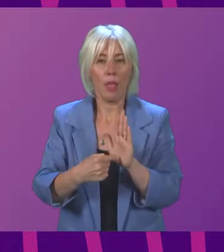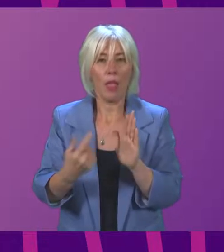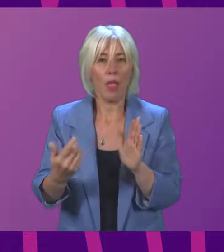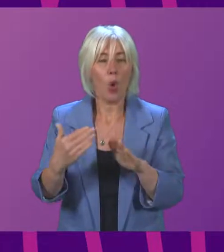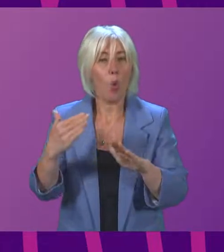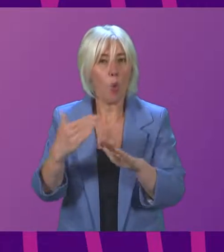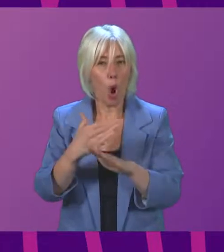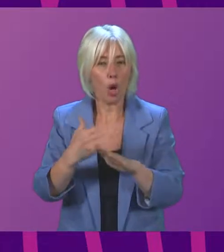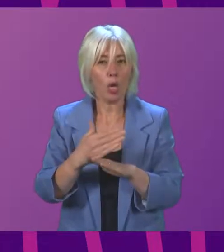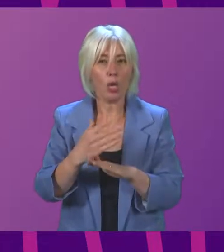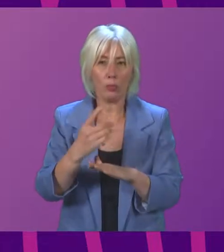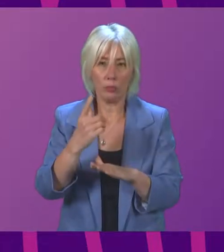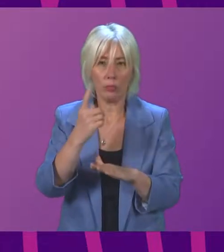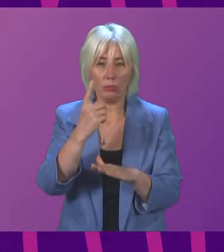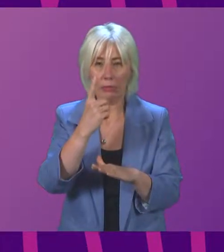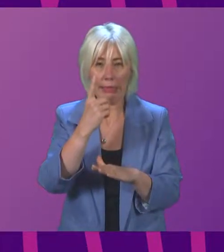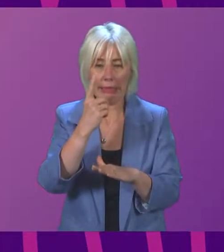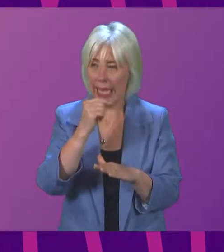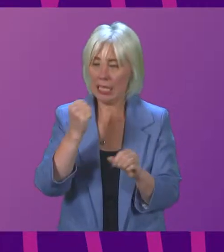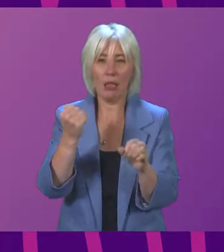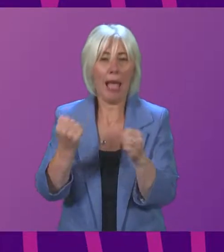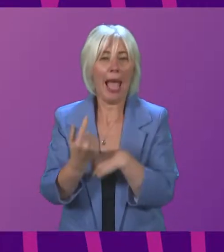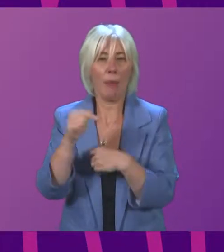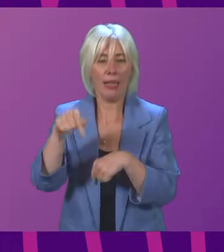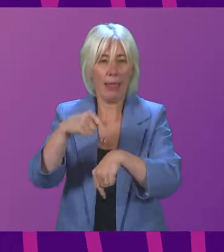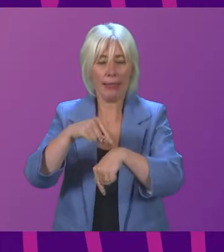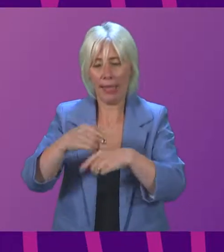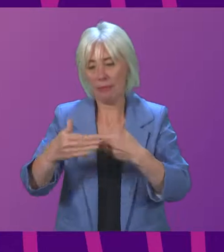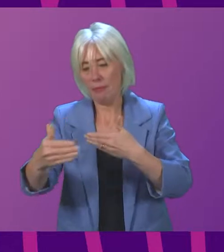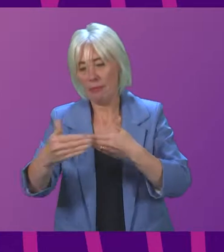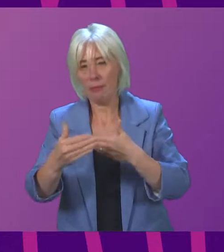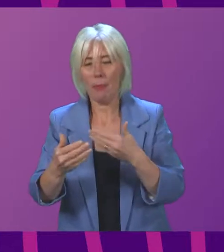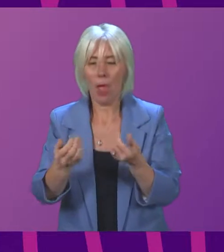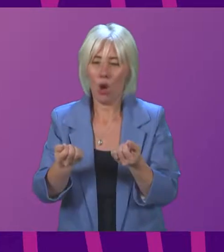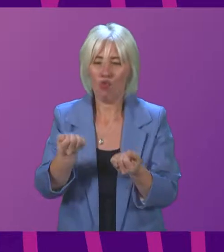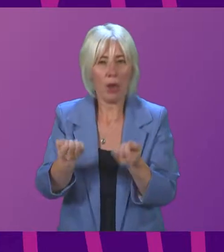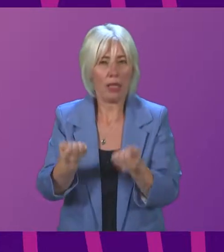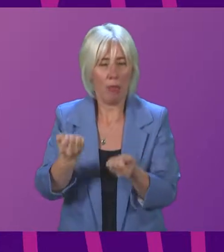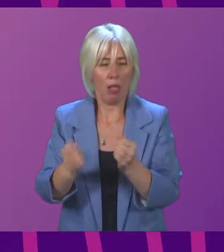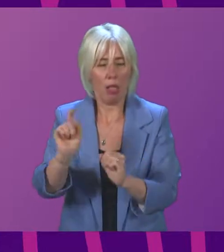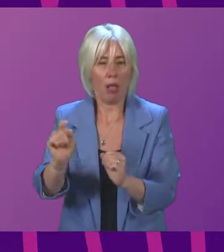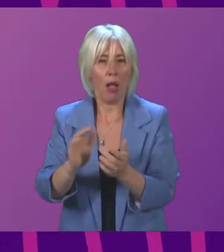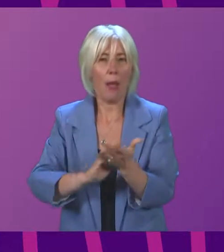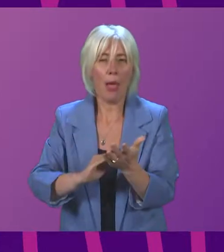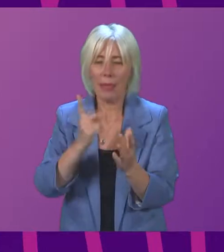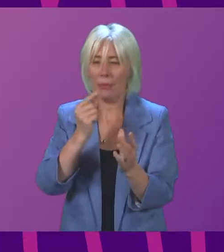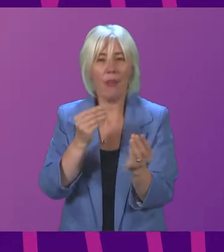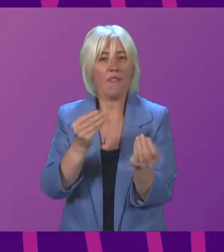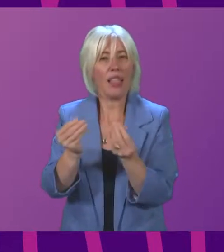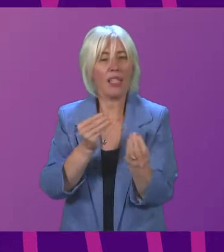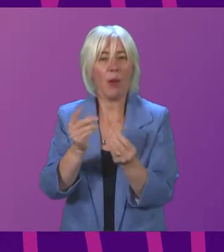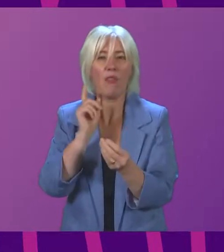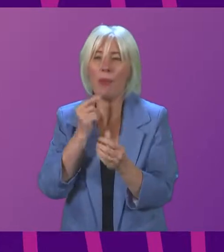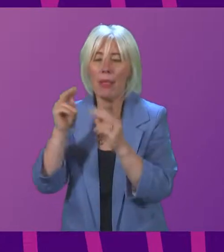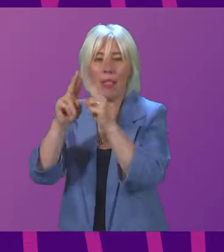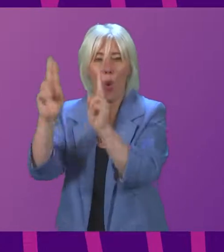should be done within such period as is reasonable in all of the circumstances. This allows flexibility for homeowners